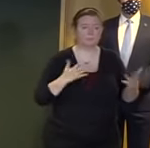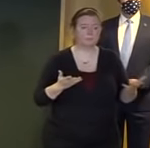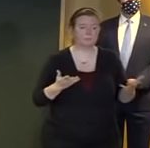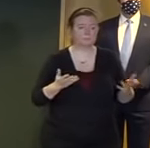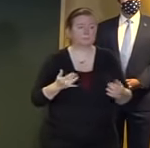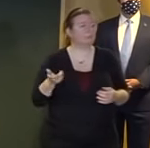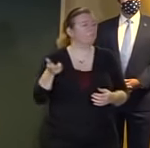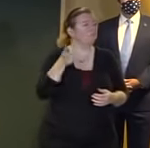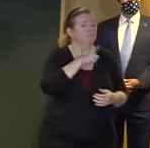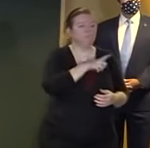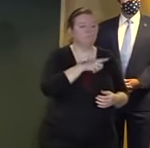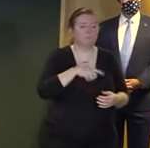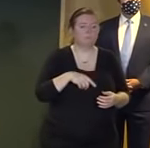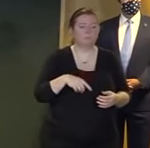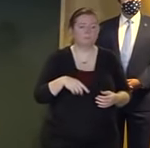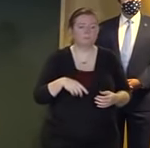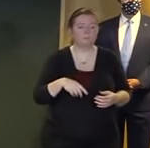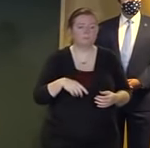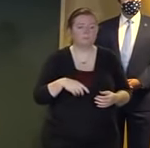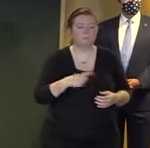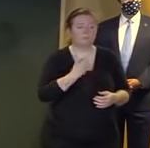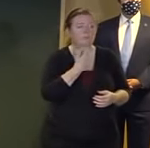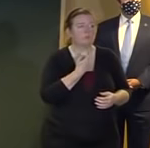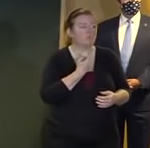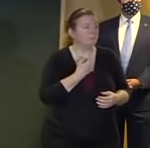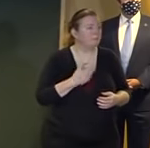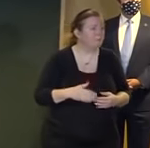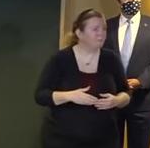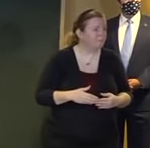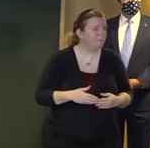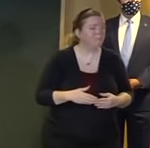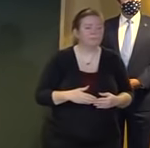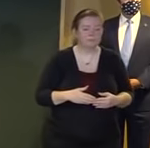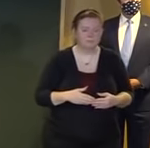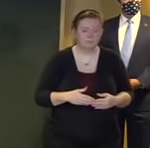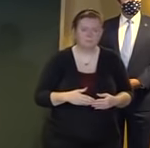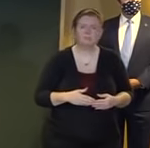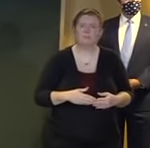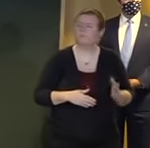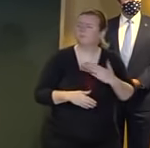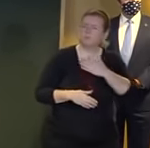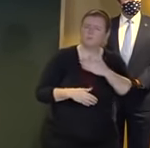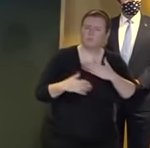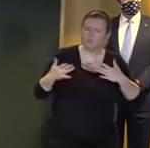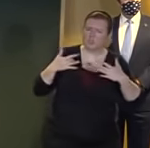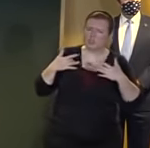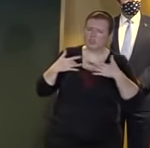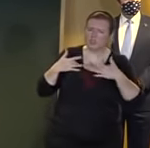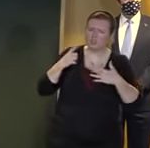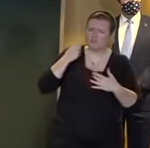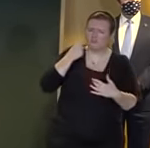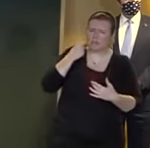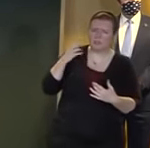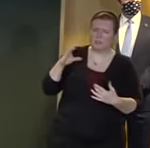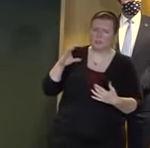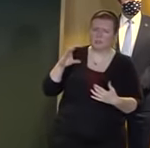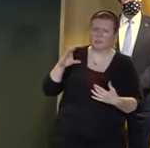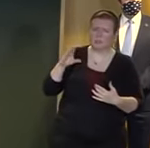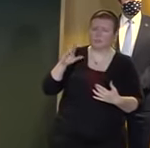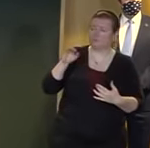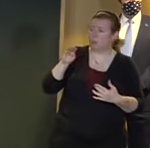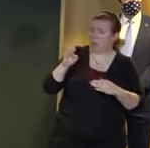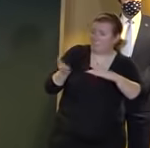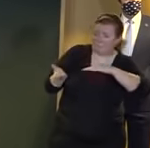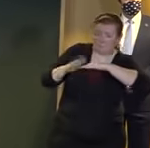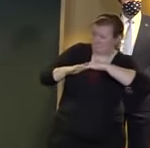i'm sorry hold on one second are you you concerned that the upticks in crime elsewhere new york and